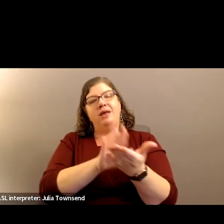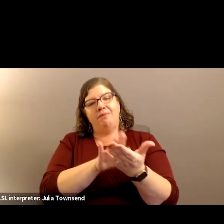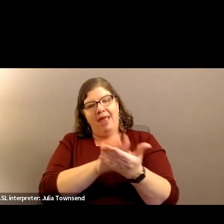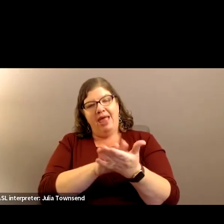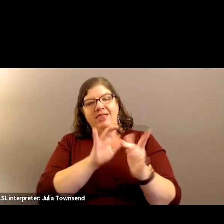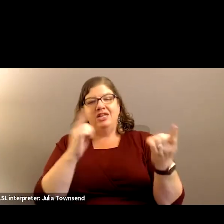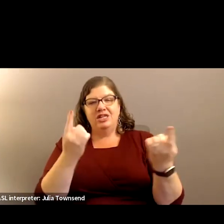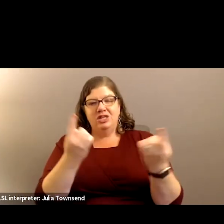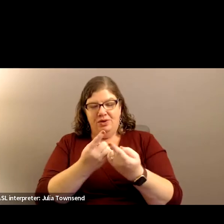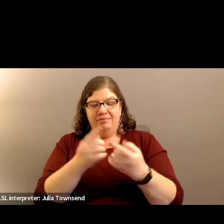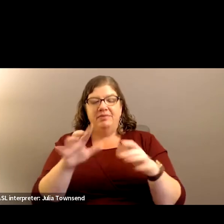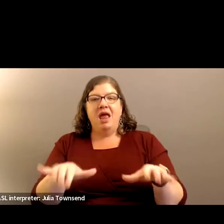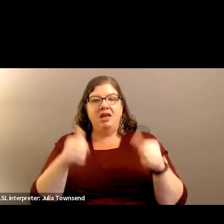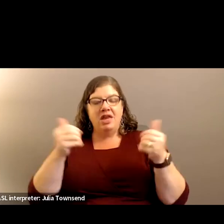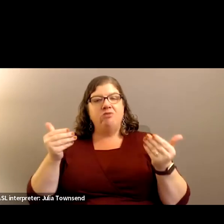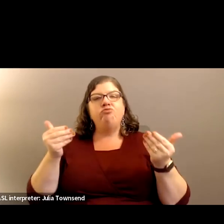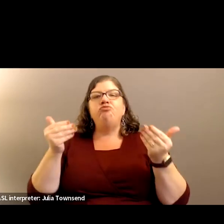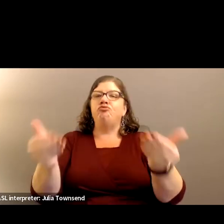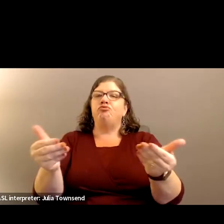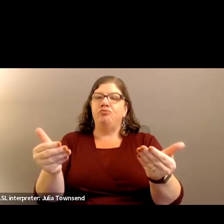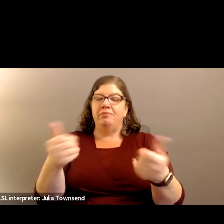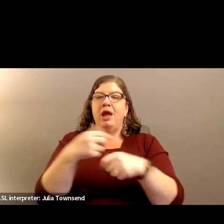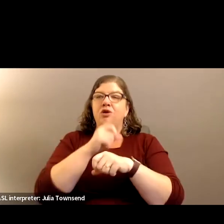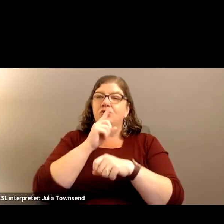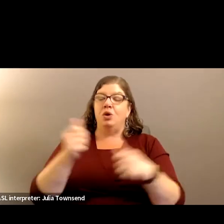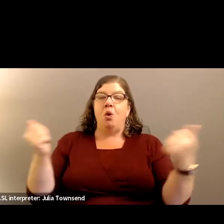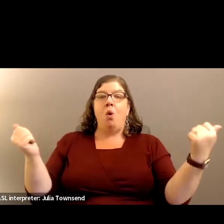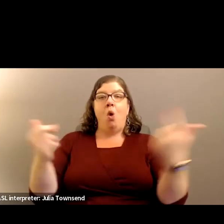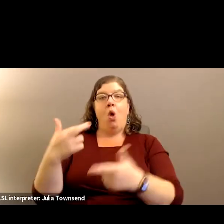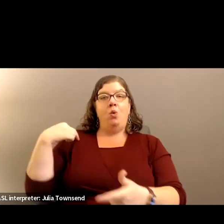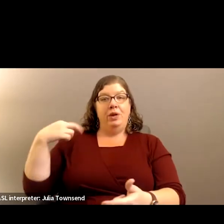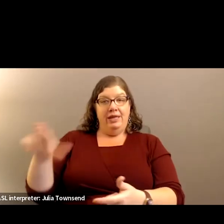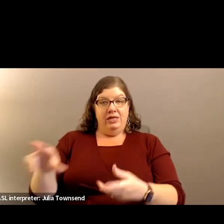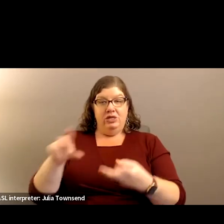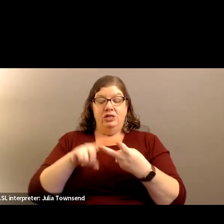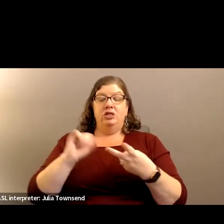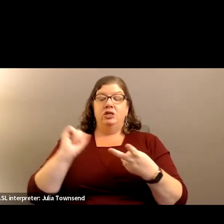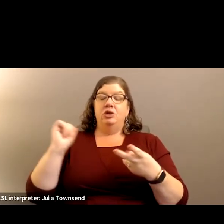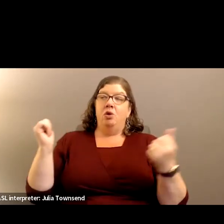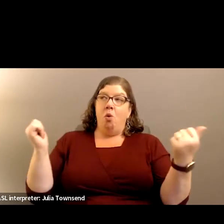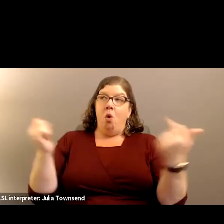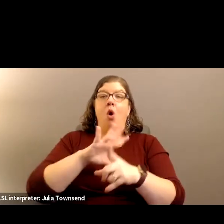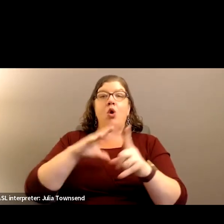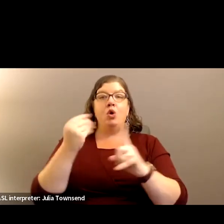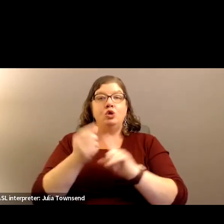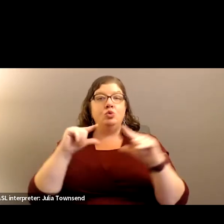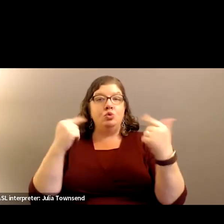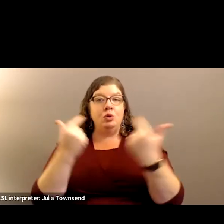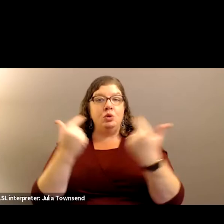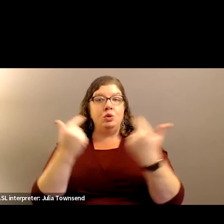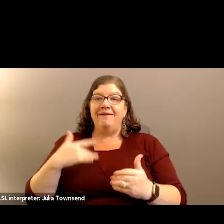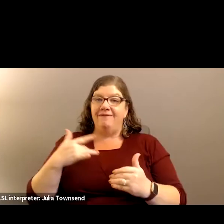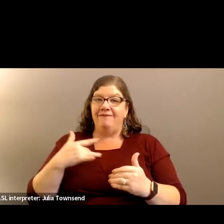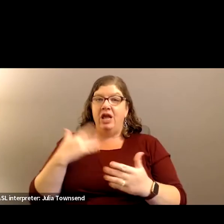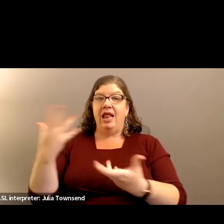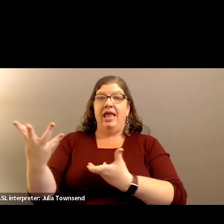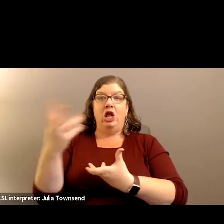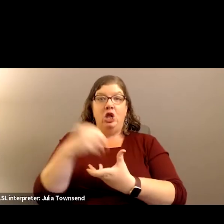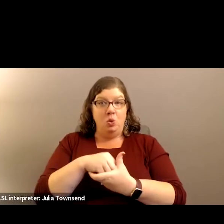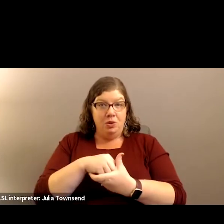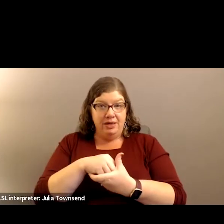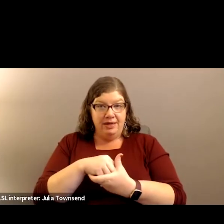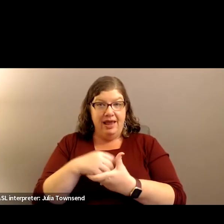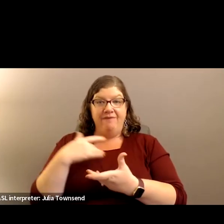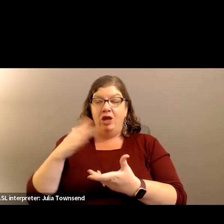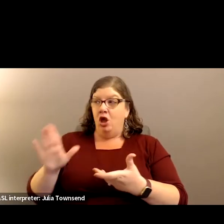the district on taking moves to make sure all religions and all cultural groups feel included and